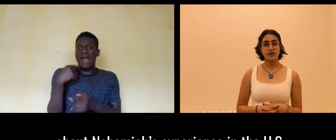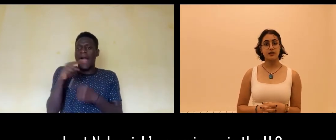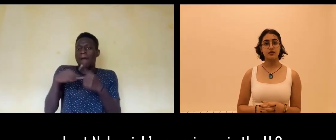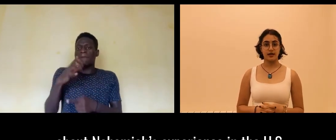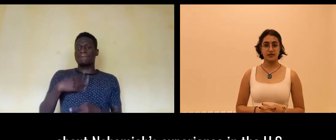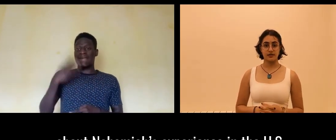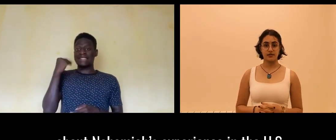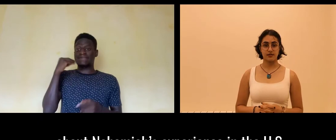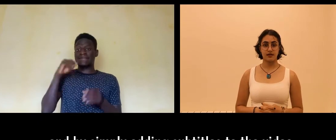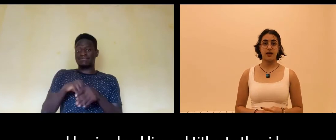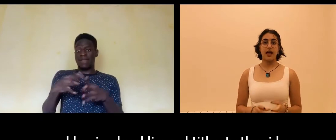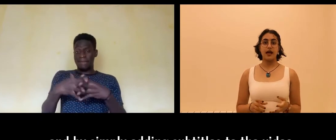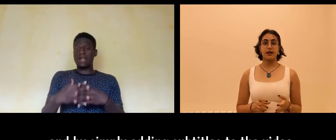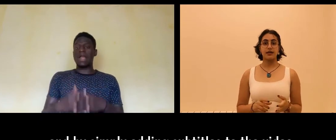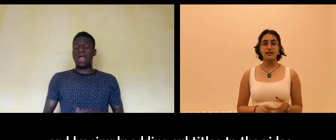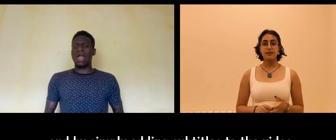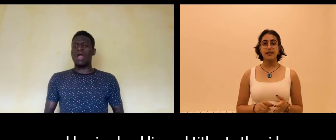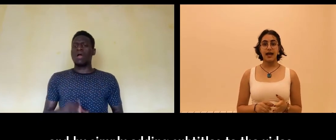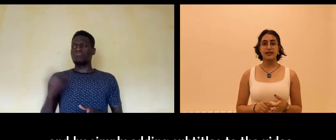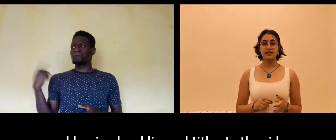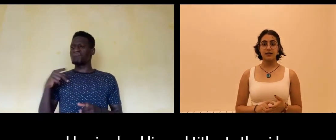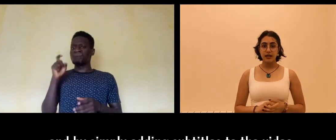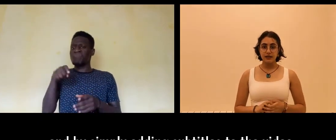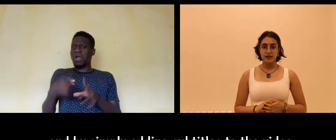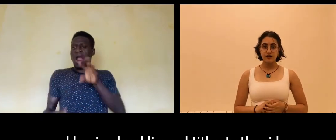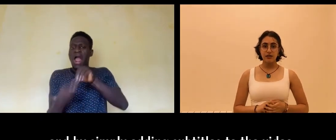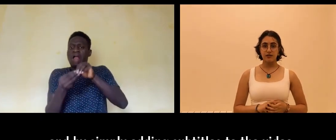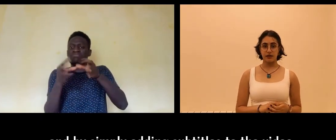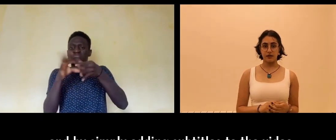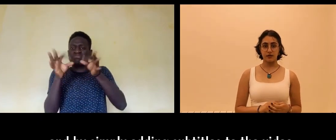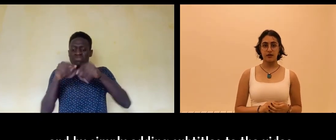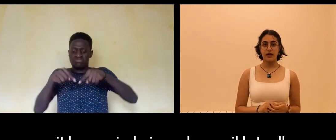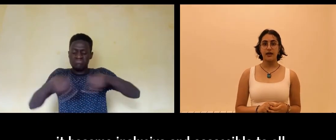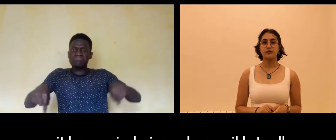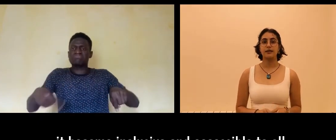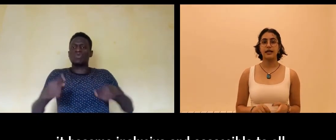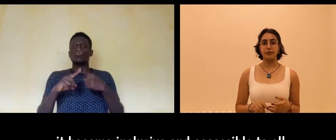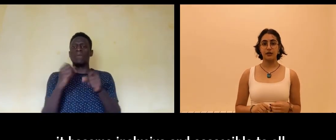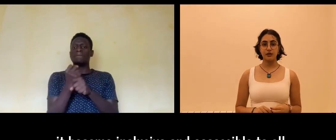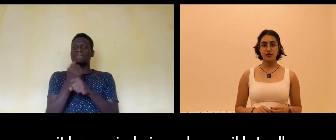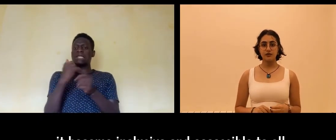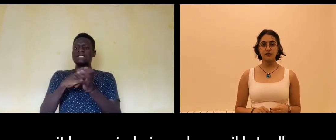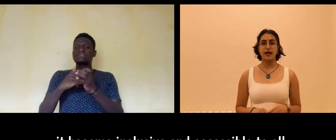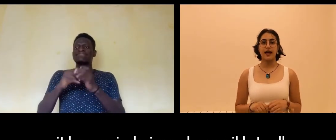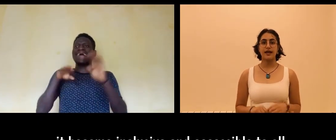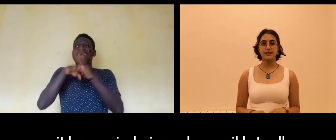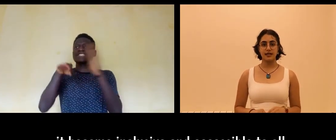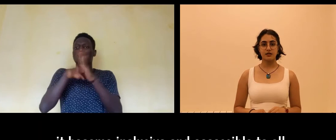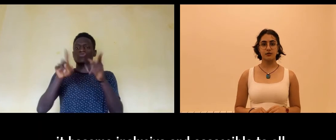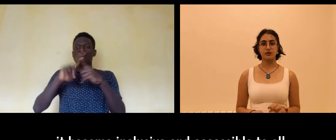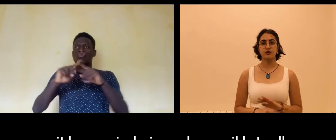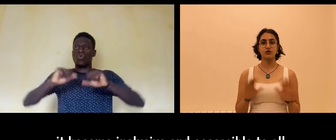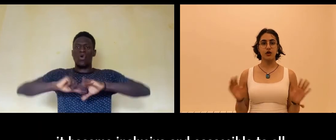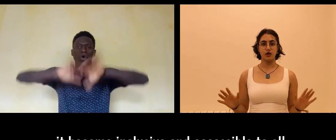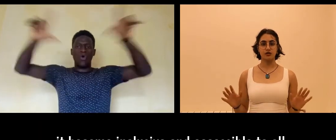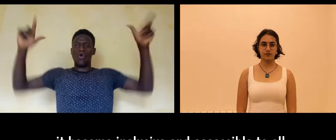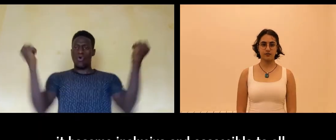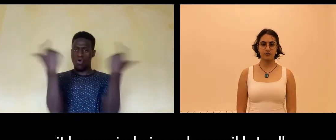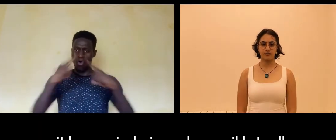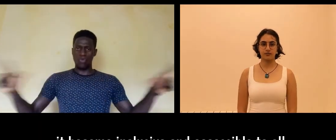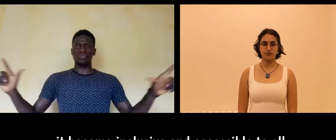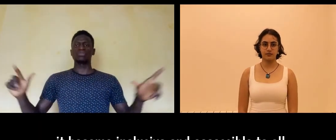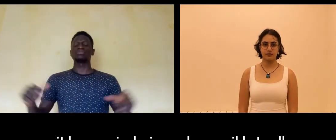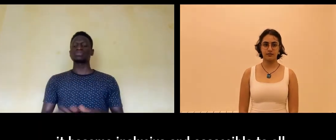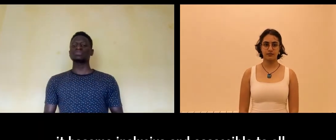experience in the US, and by simply adding subtitles to the video, it became inclusive and accessible to all.